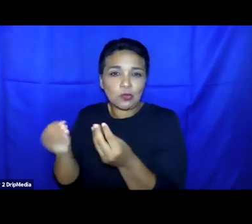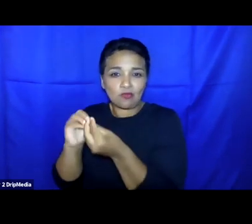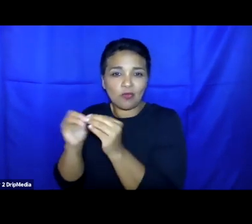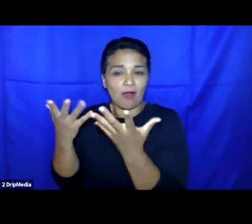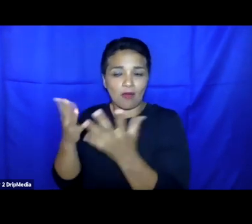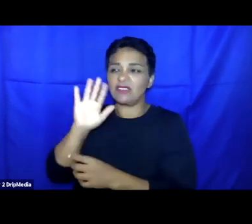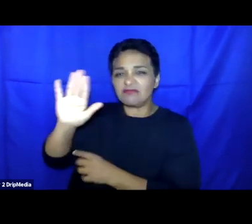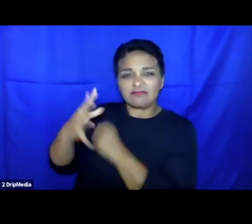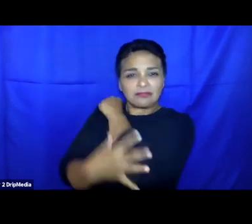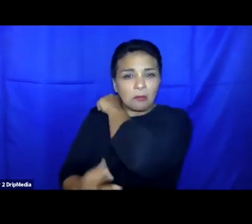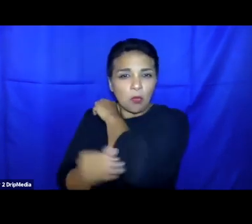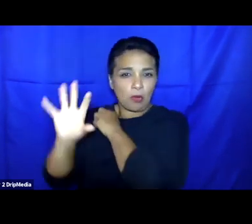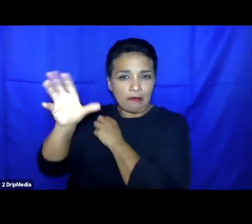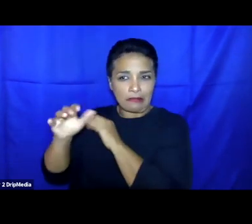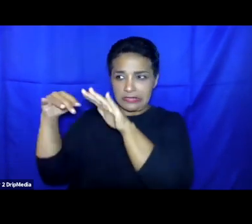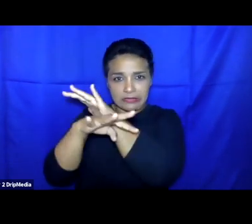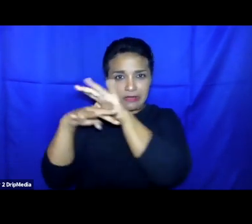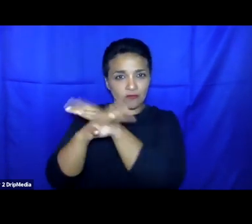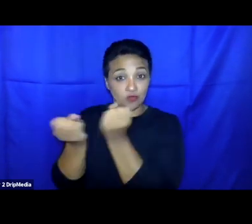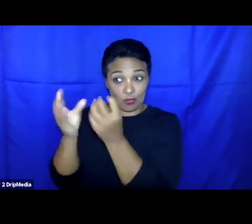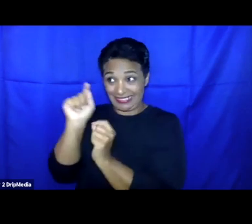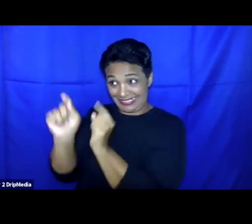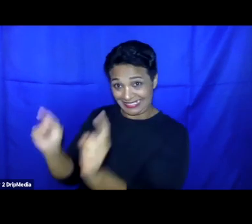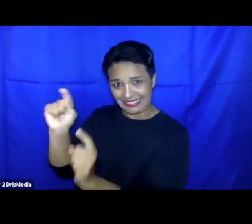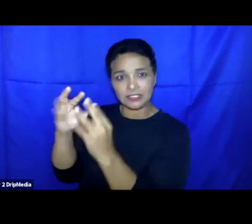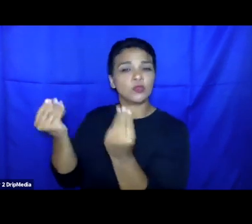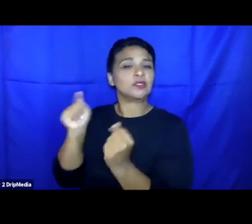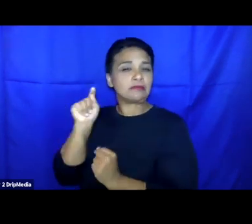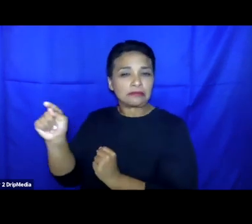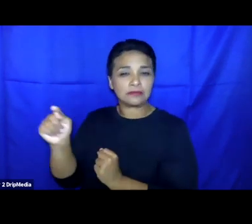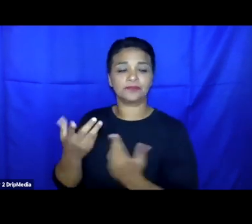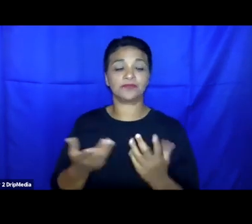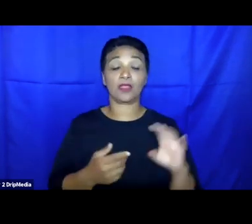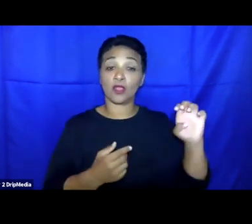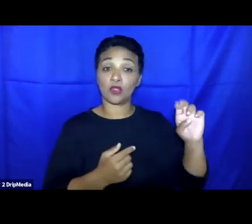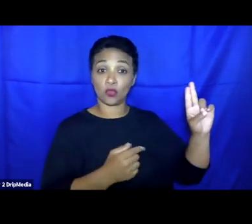trying to emphasize